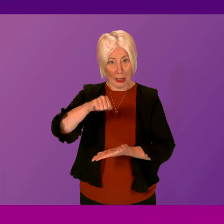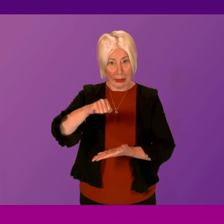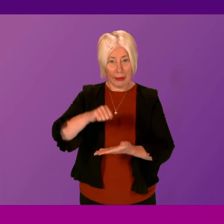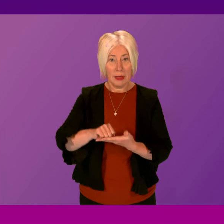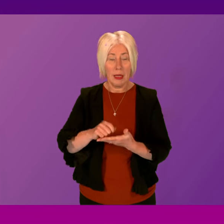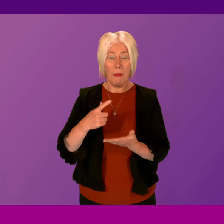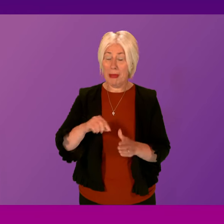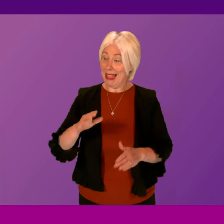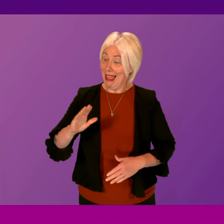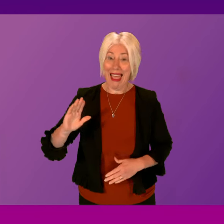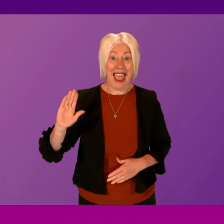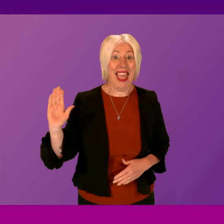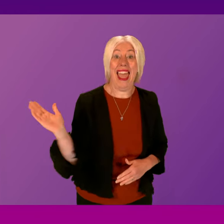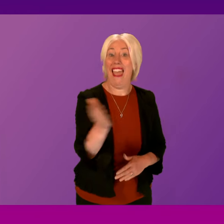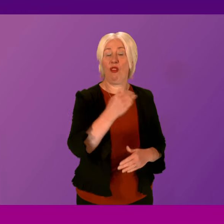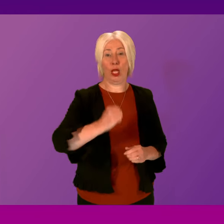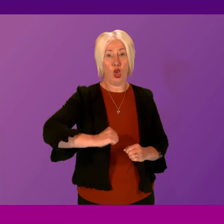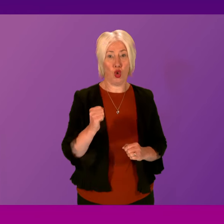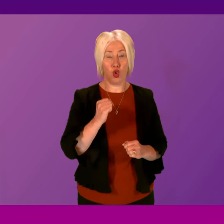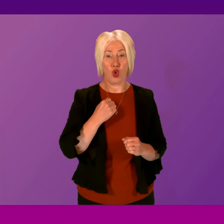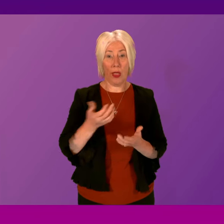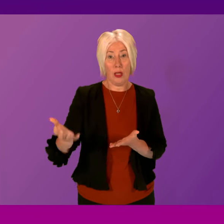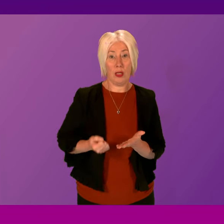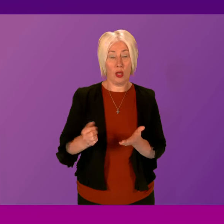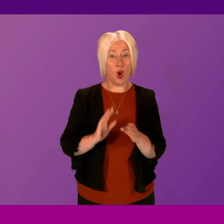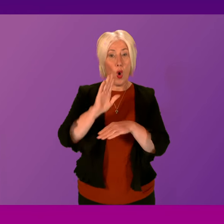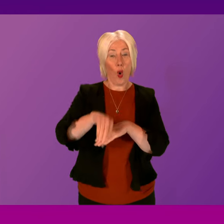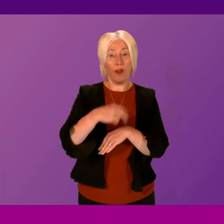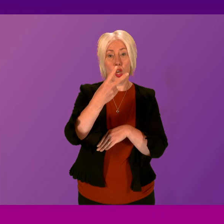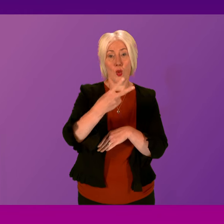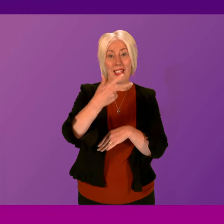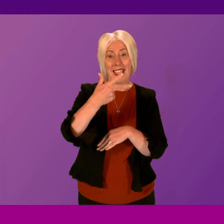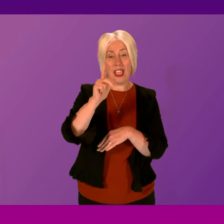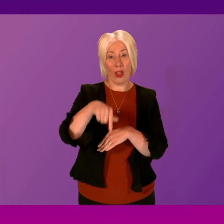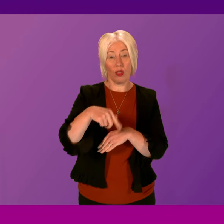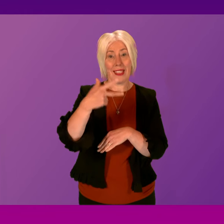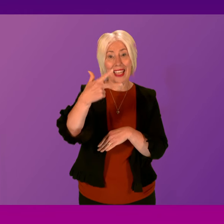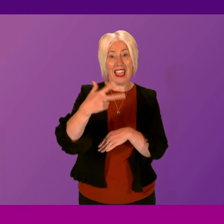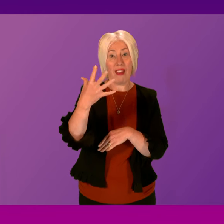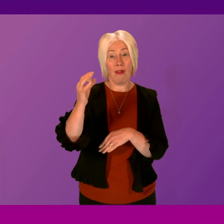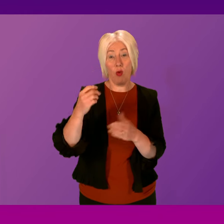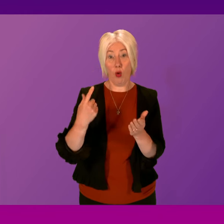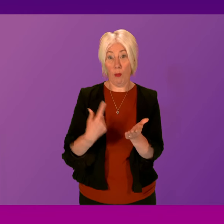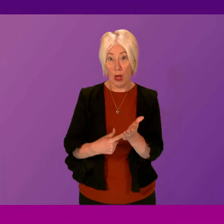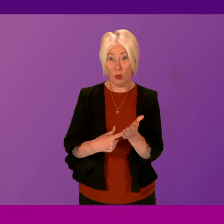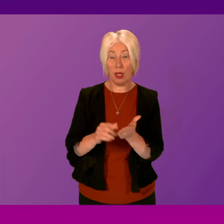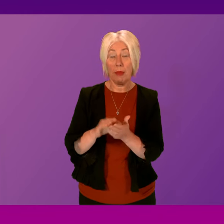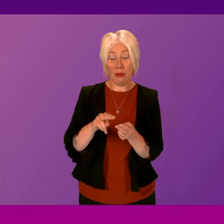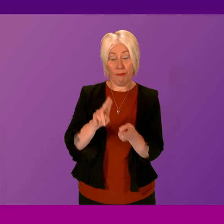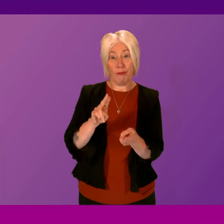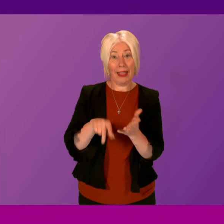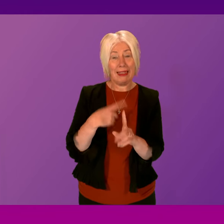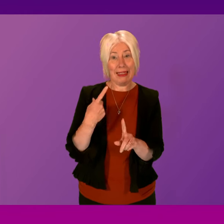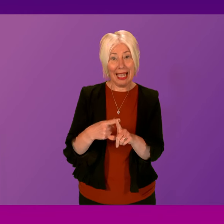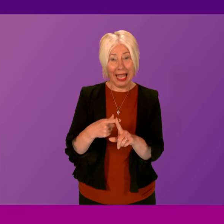to everyone in Scotland who earns more than £28,850 paying more tax